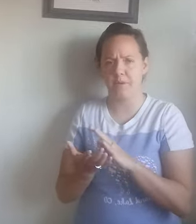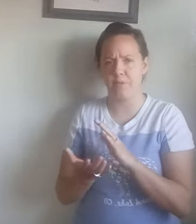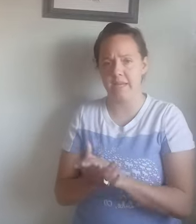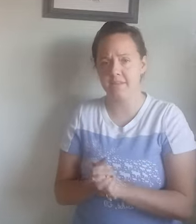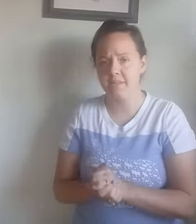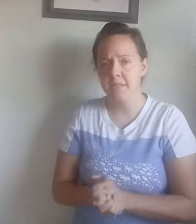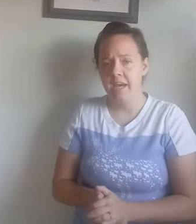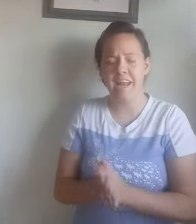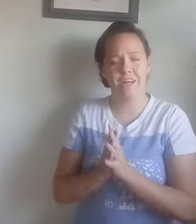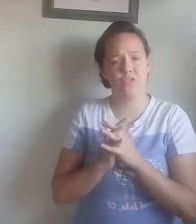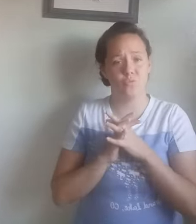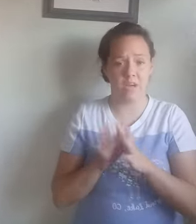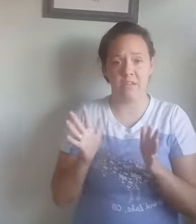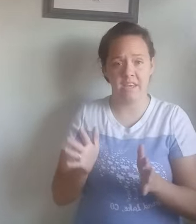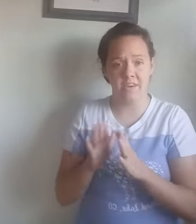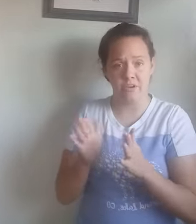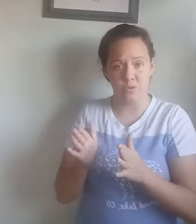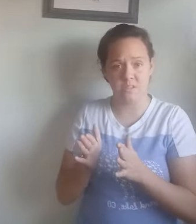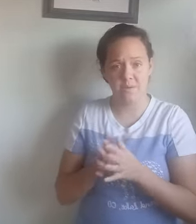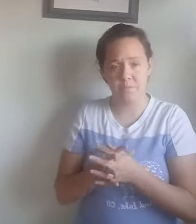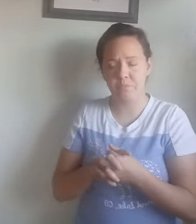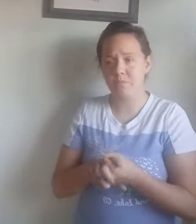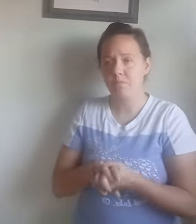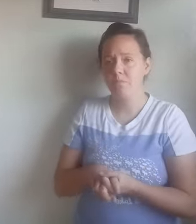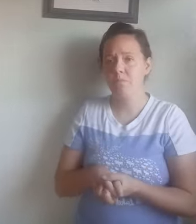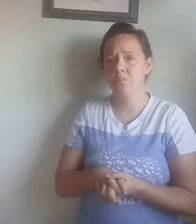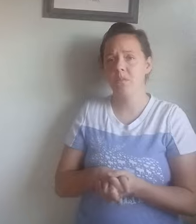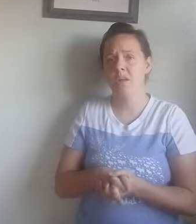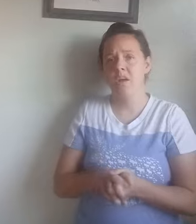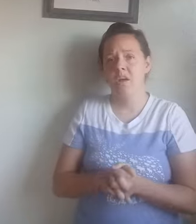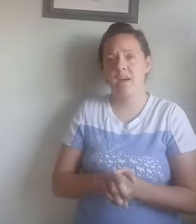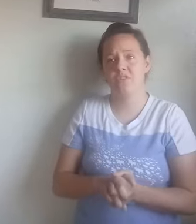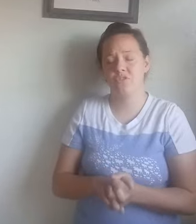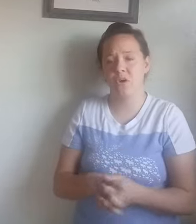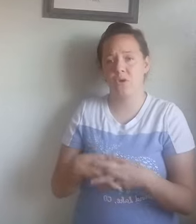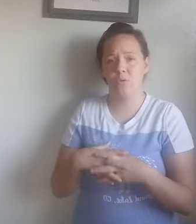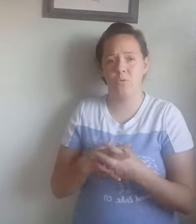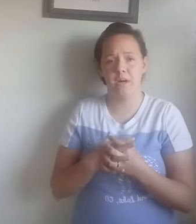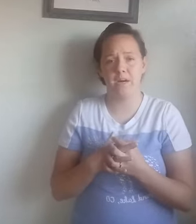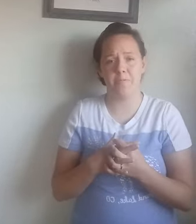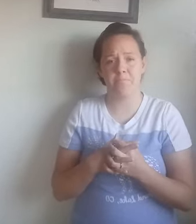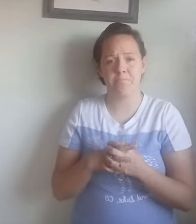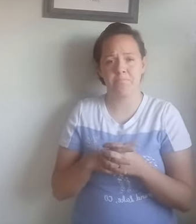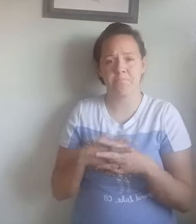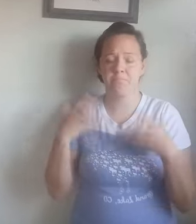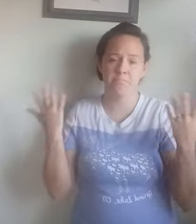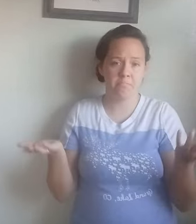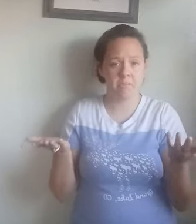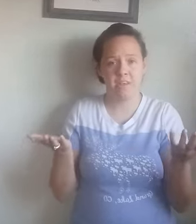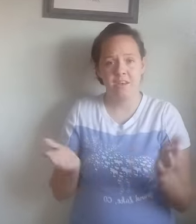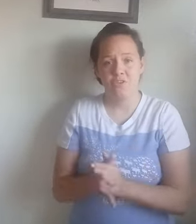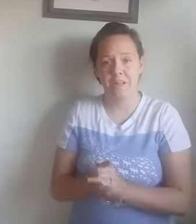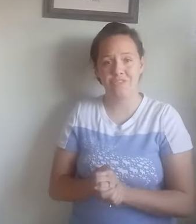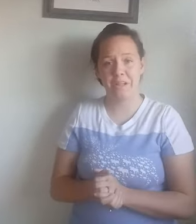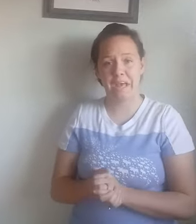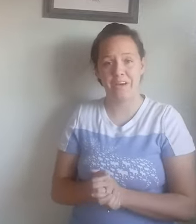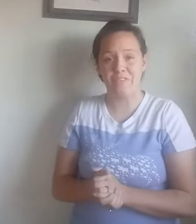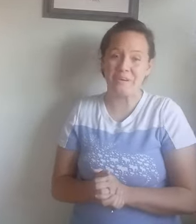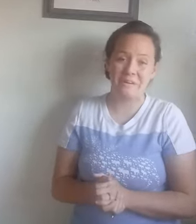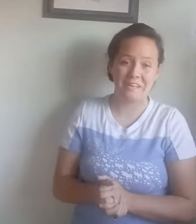a blend and I rarely ever use it. And so, um, so that's all I have for acrylic.